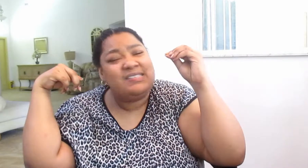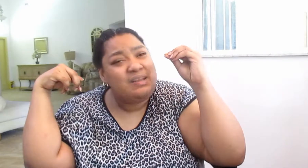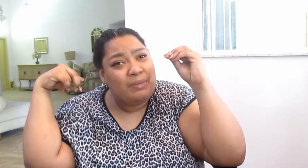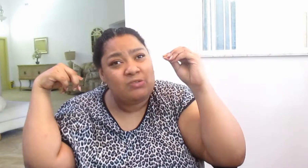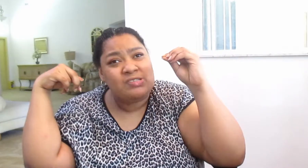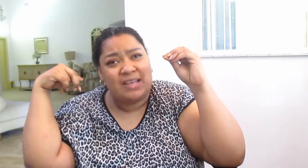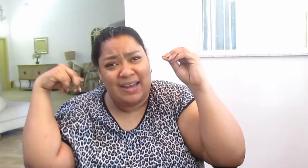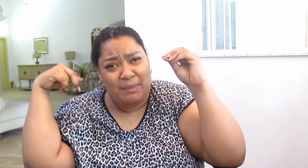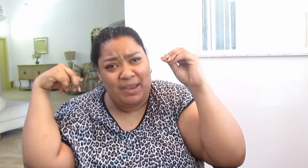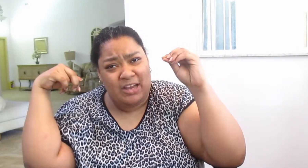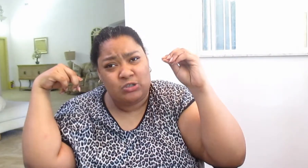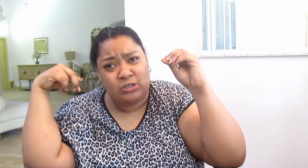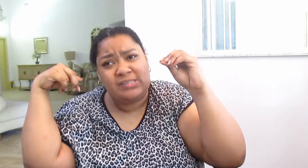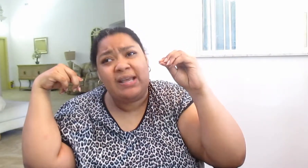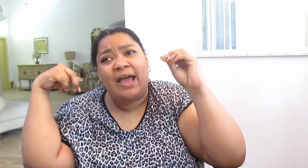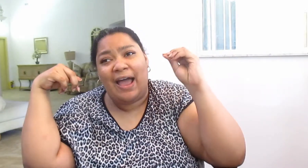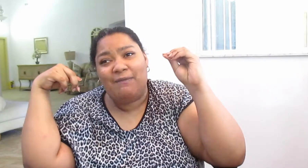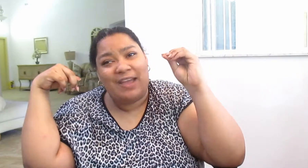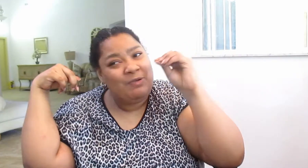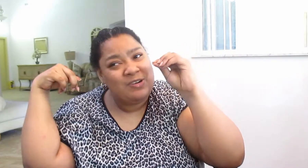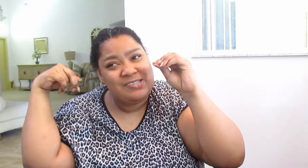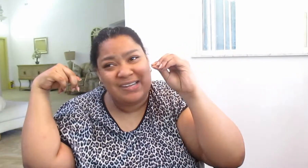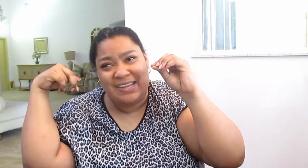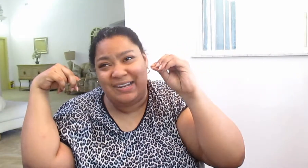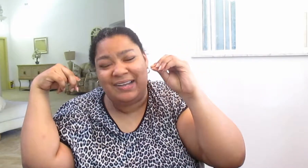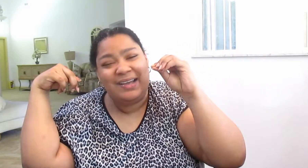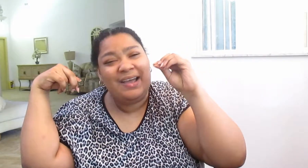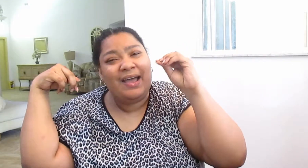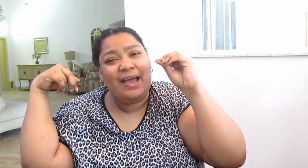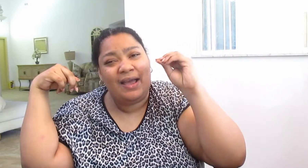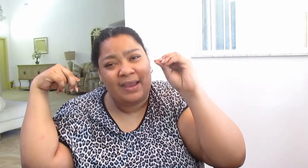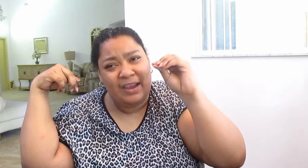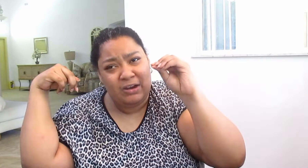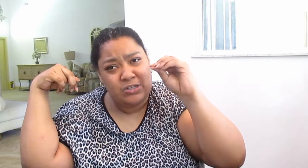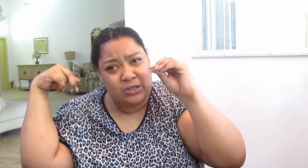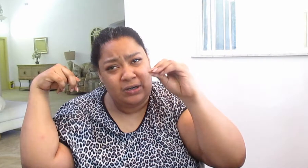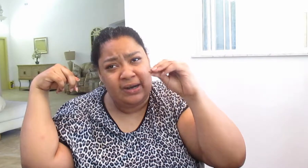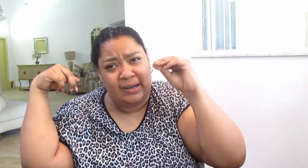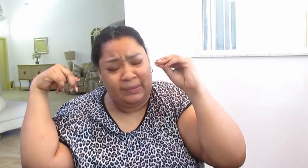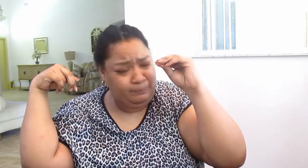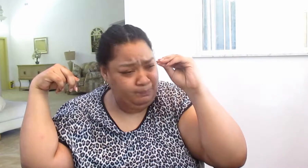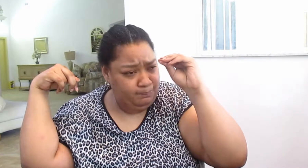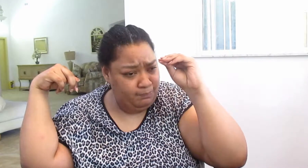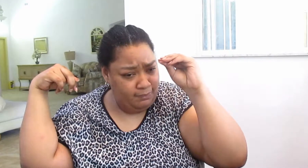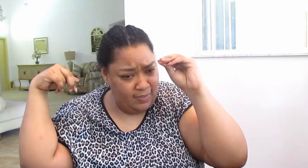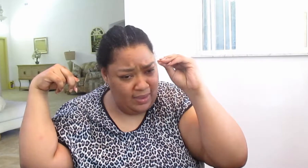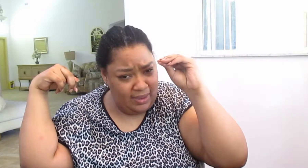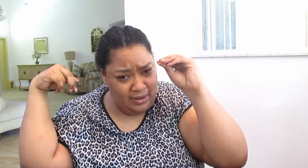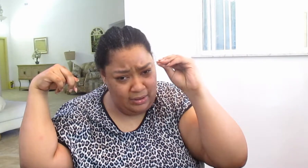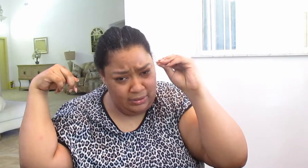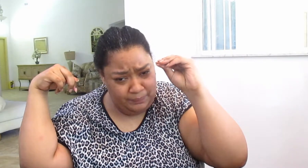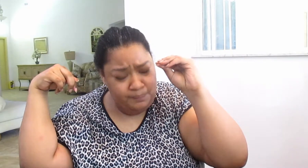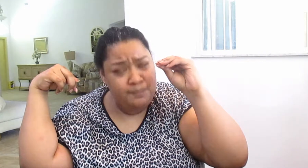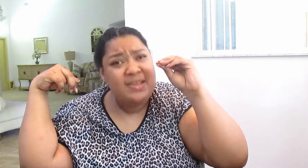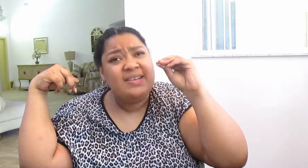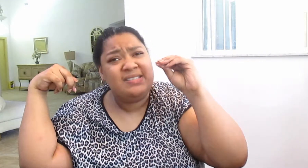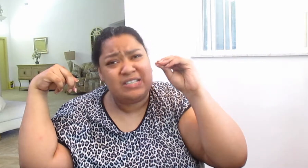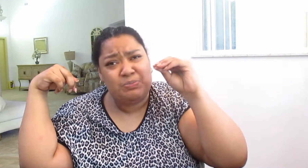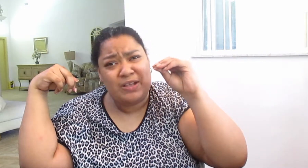it's the most dynamic entrance I've ever seen a character in, in, um, suspense